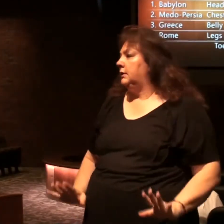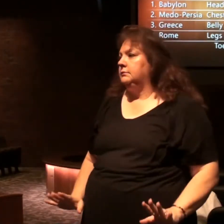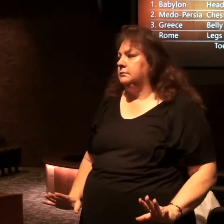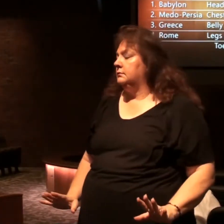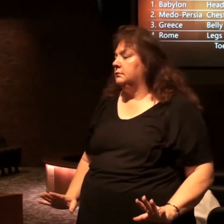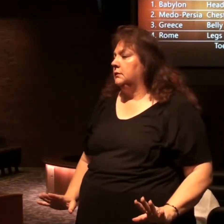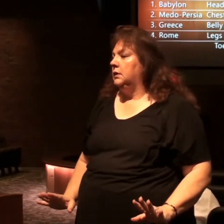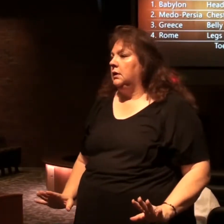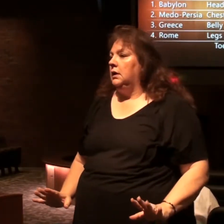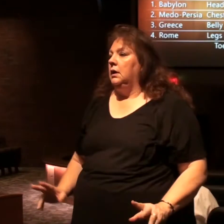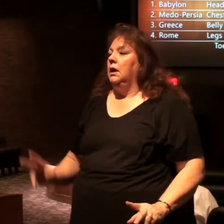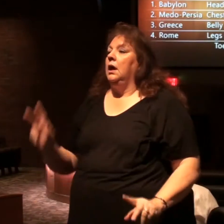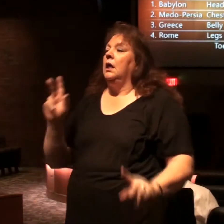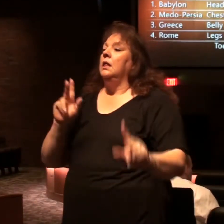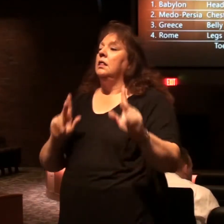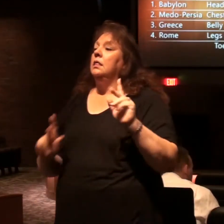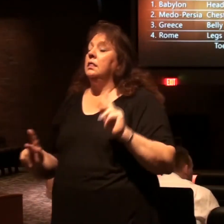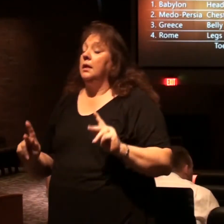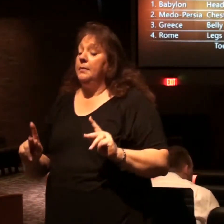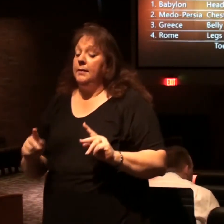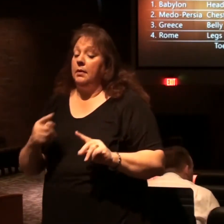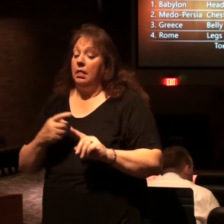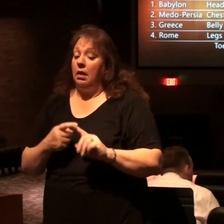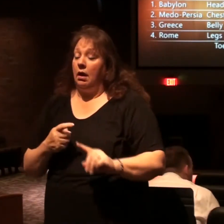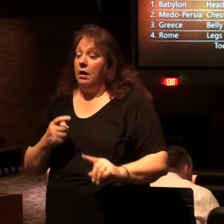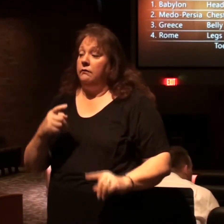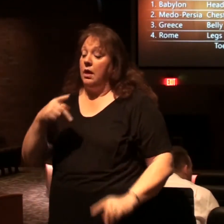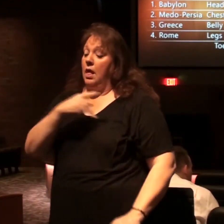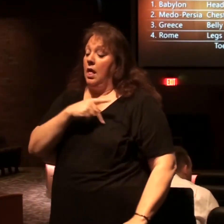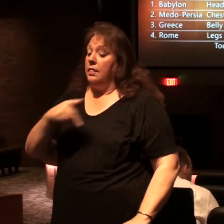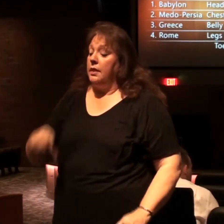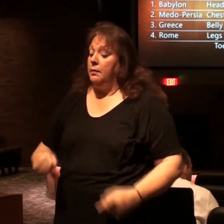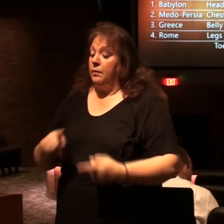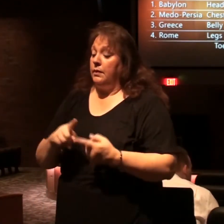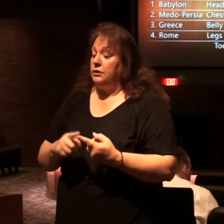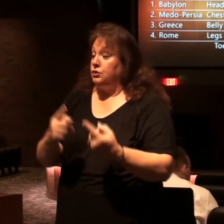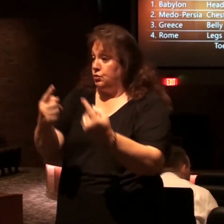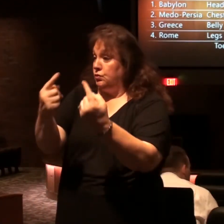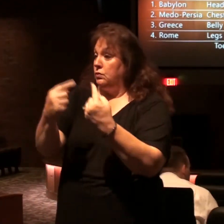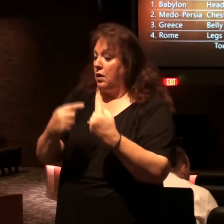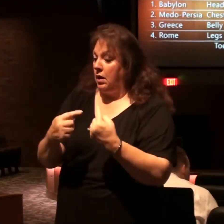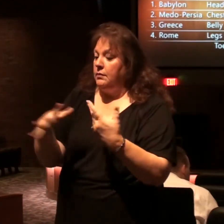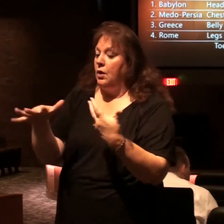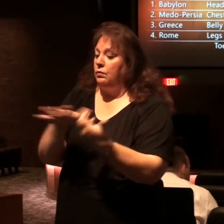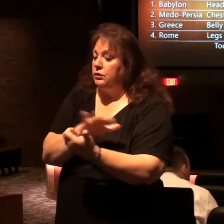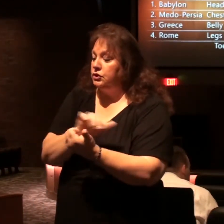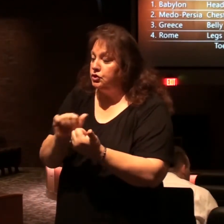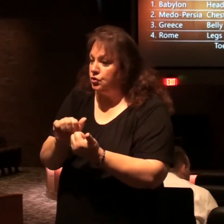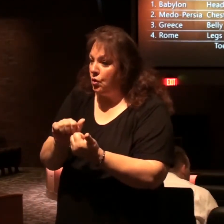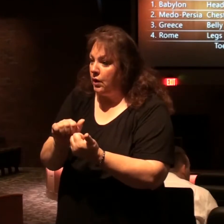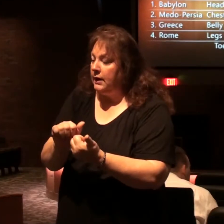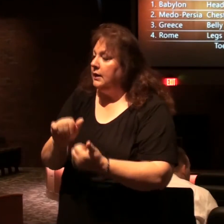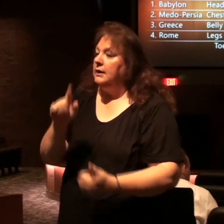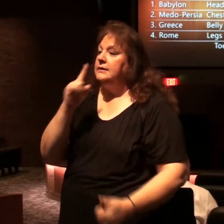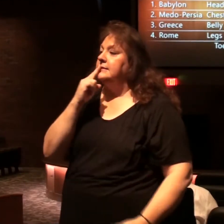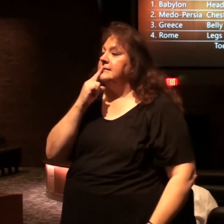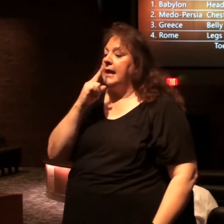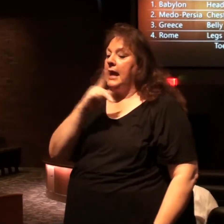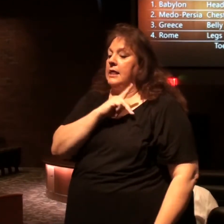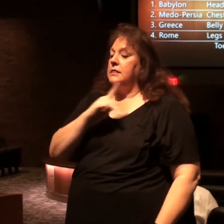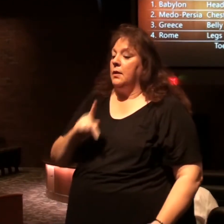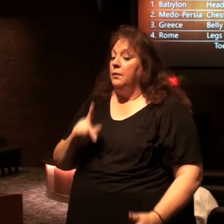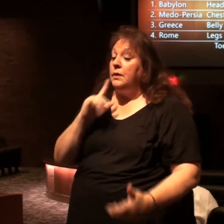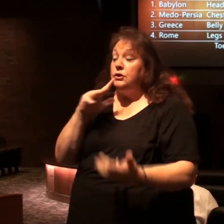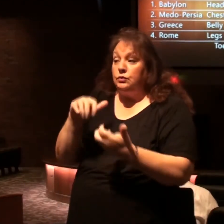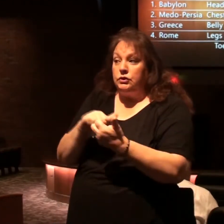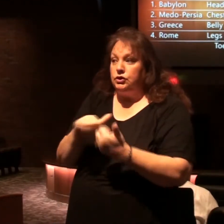and the people of the prince who is to come will destroy the city and the sanctuary doesn't say the prince who is to come